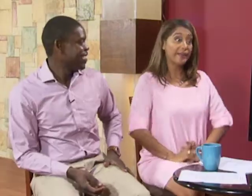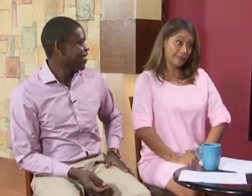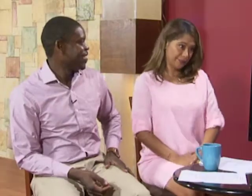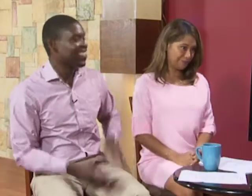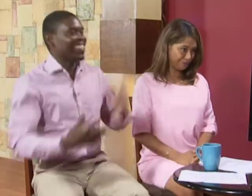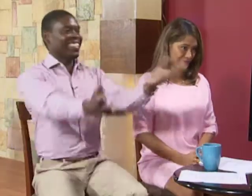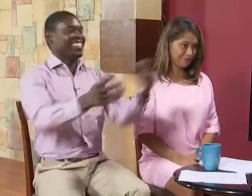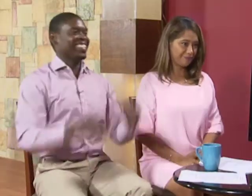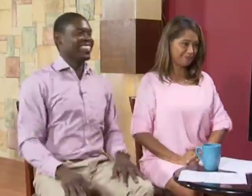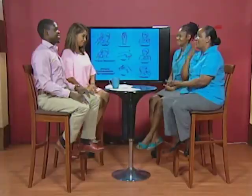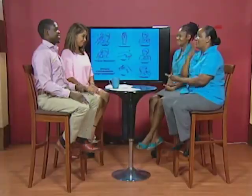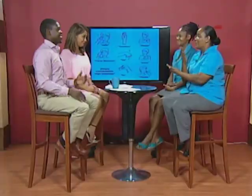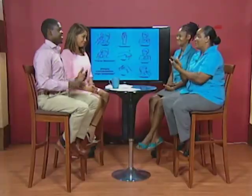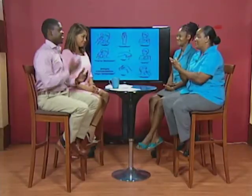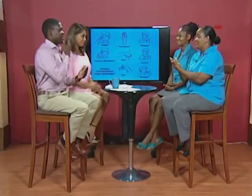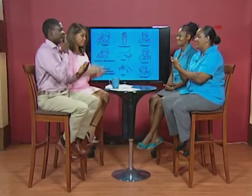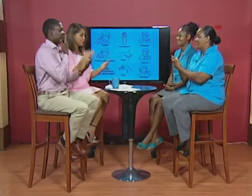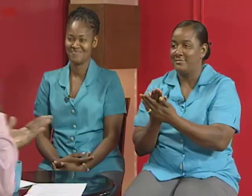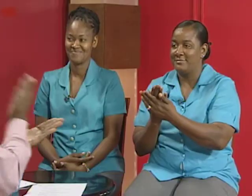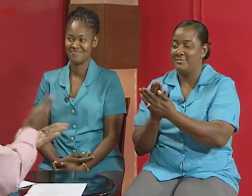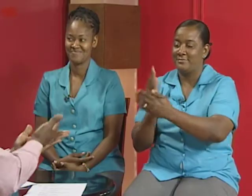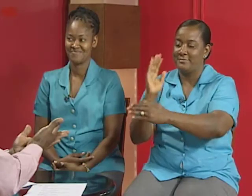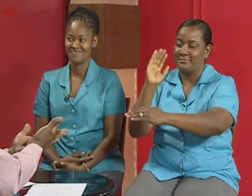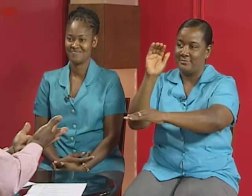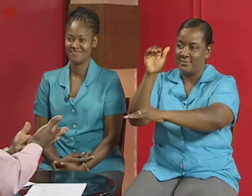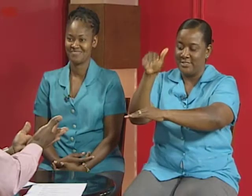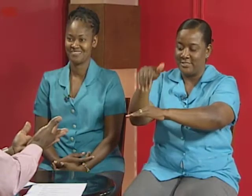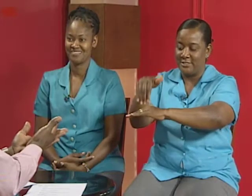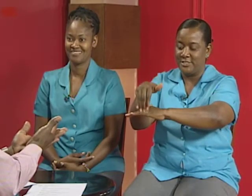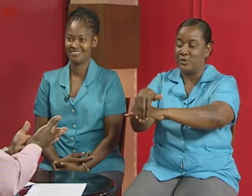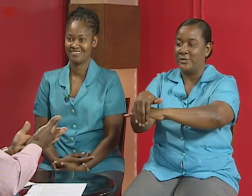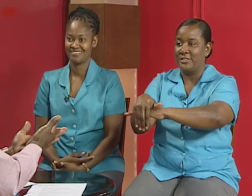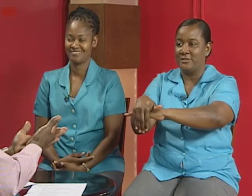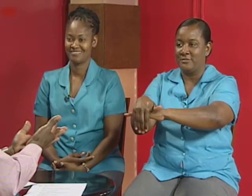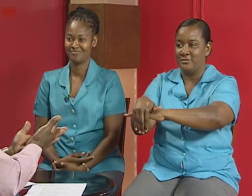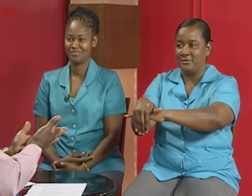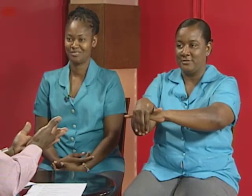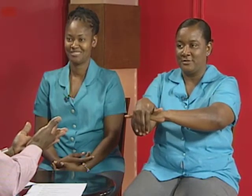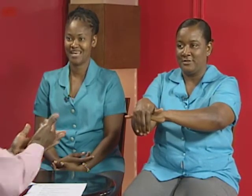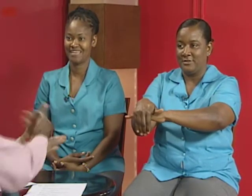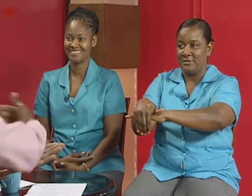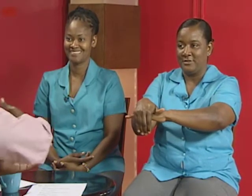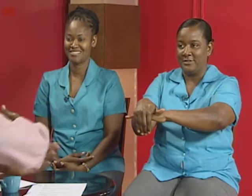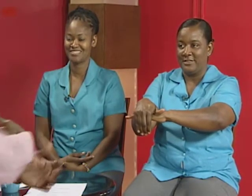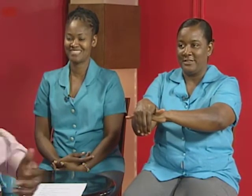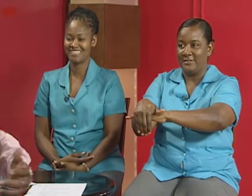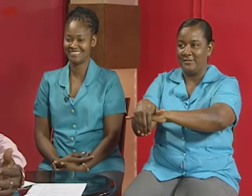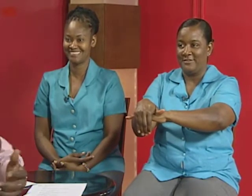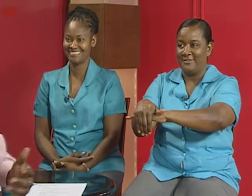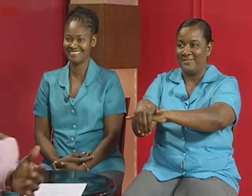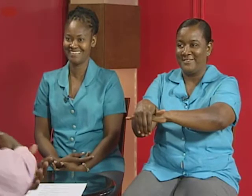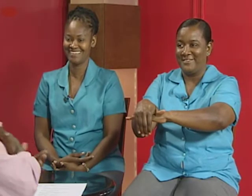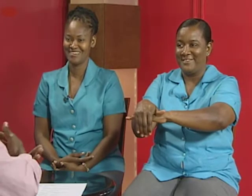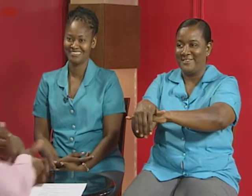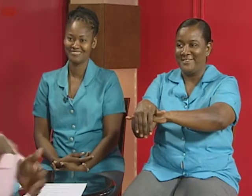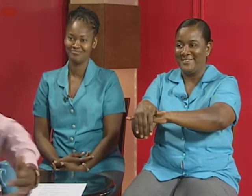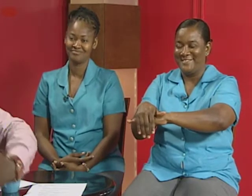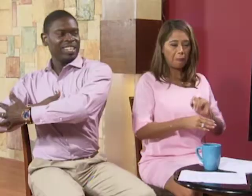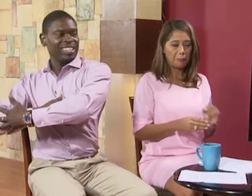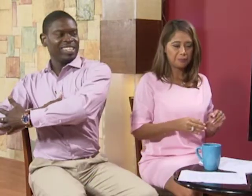again this one is going down right this one's it okay i'll try it i'll